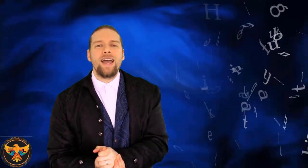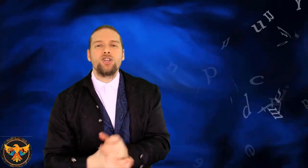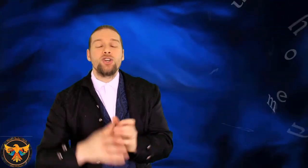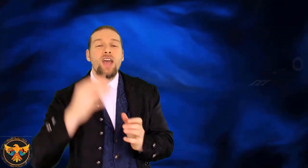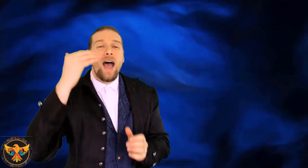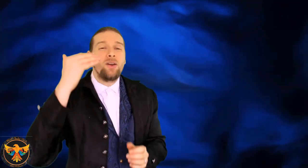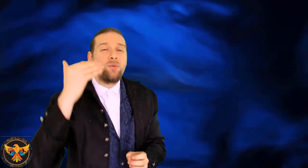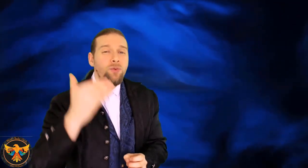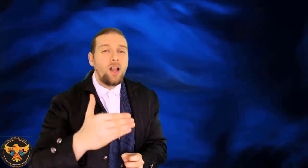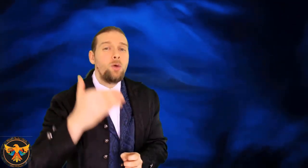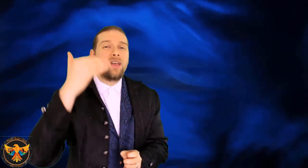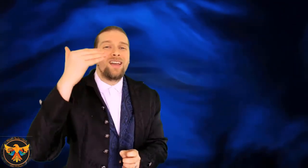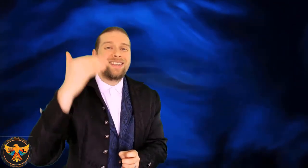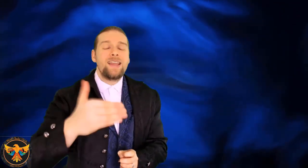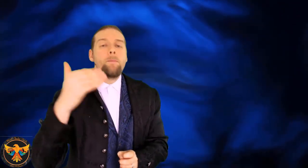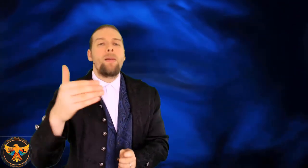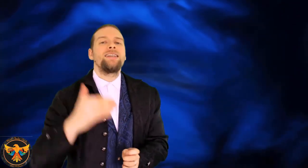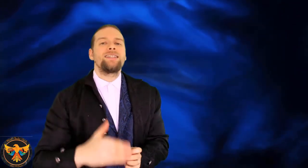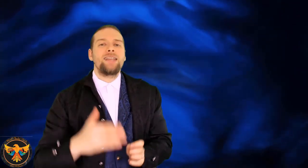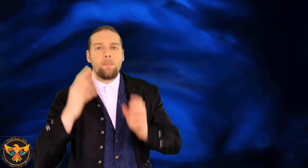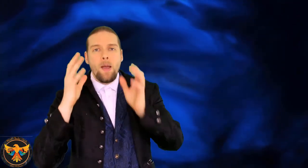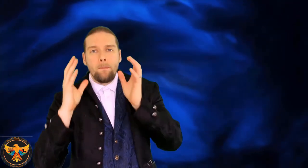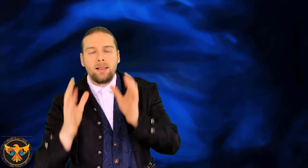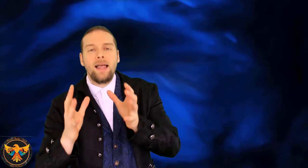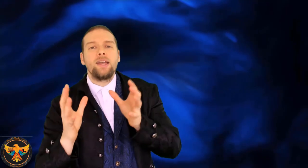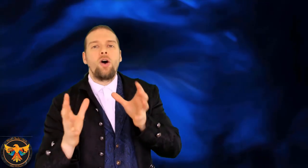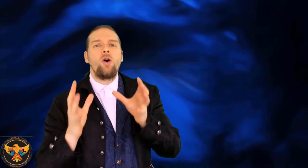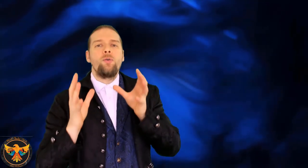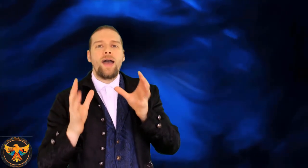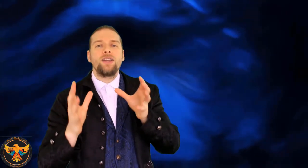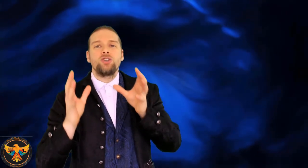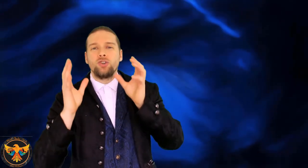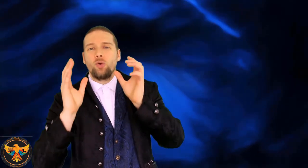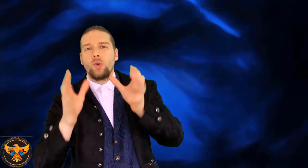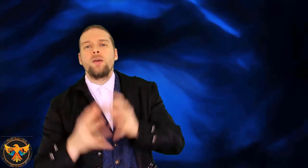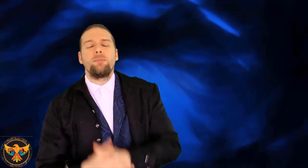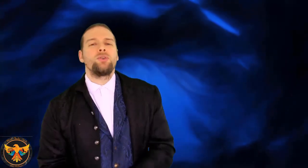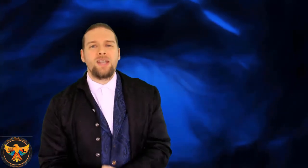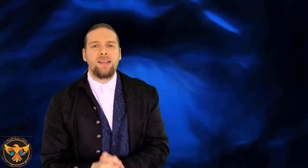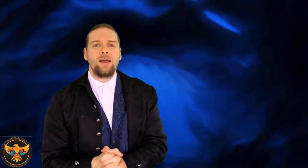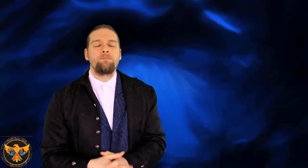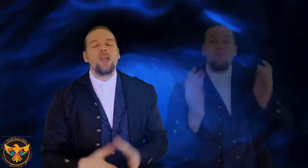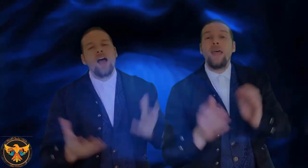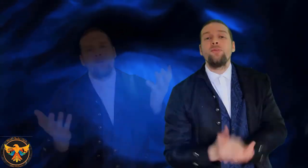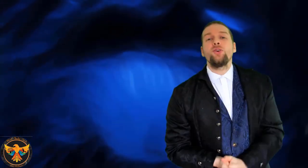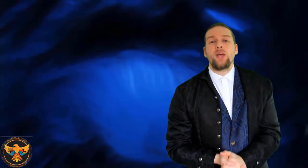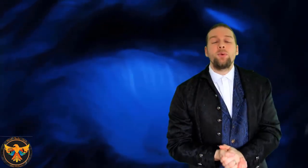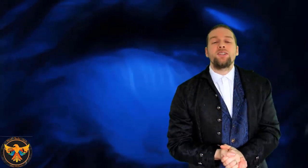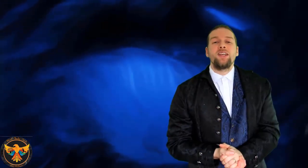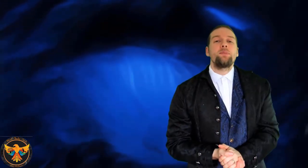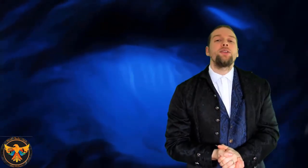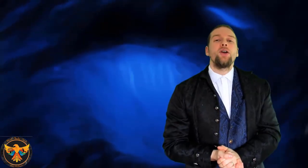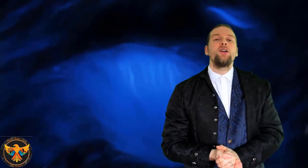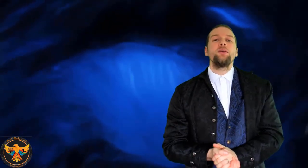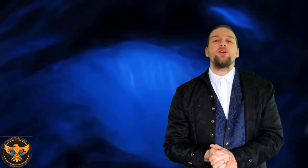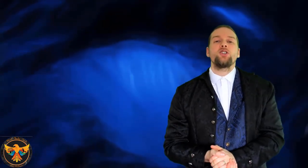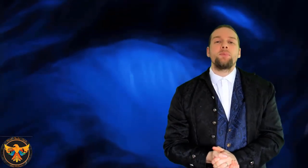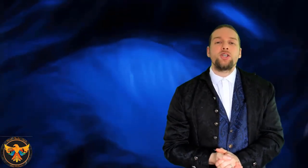action and following a step-by-step plan of action that we can put together. But now, folks, I want to tell you about the Early Bird special